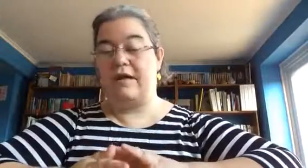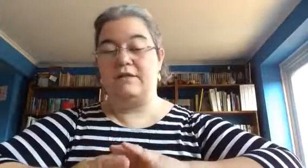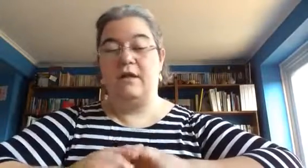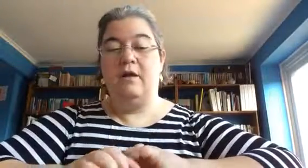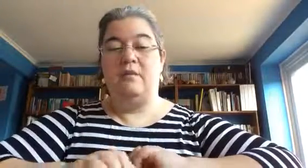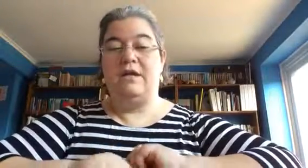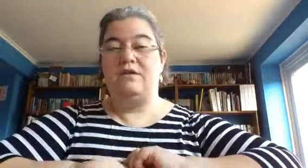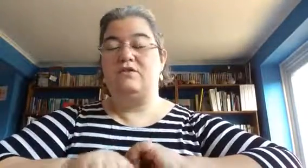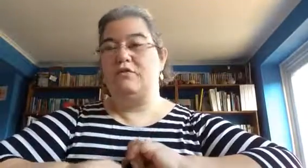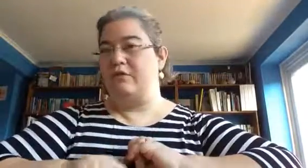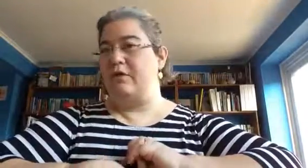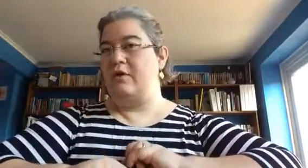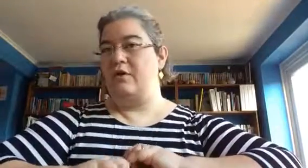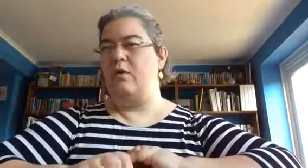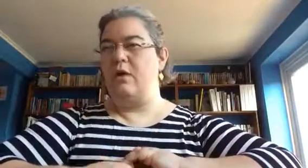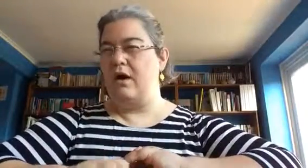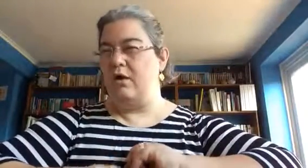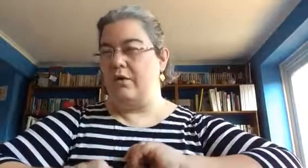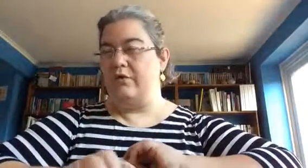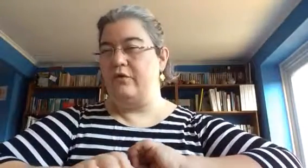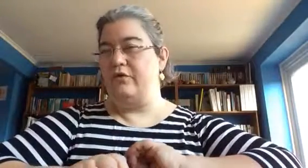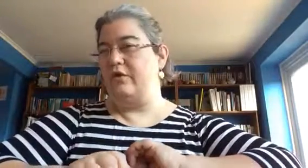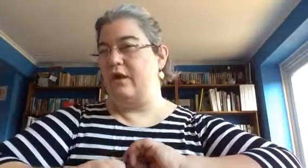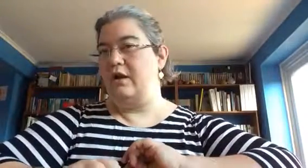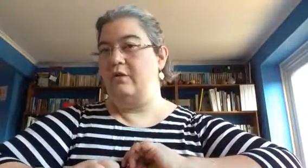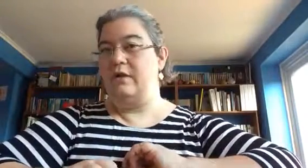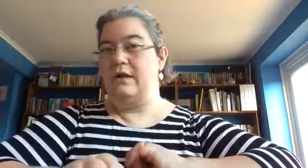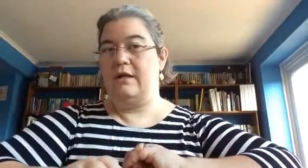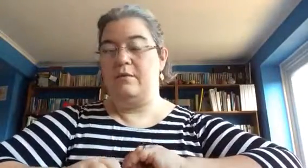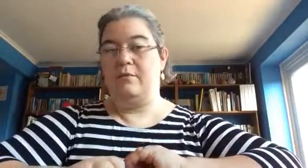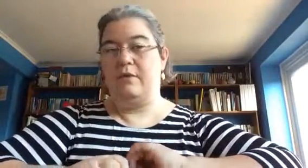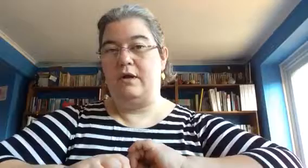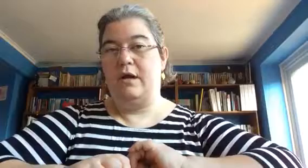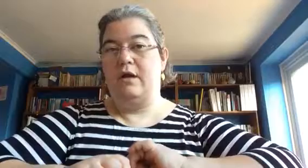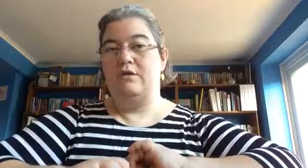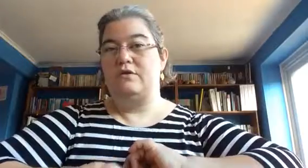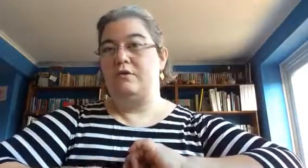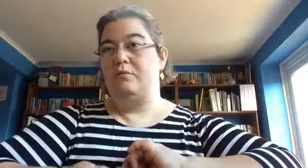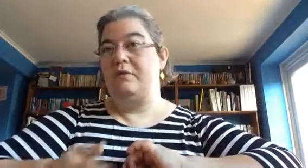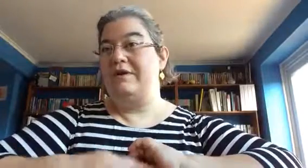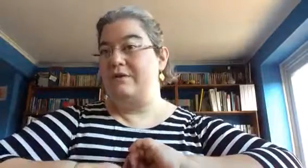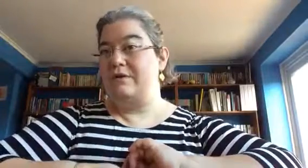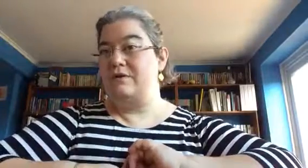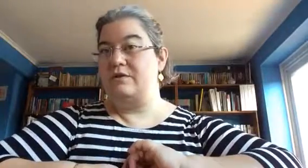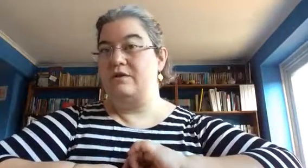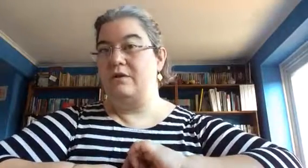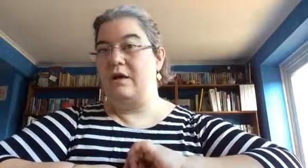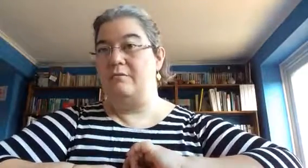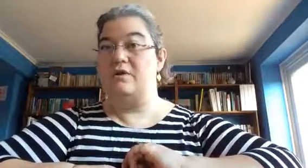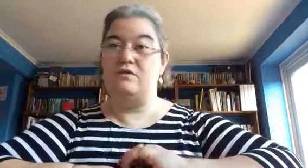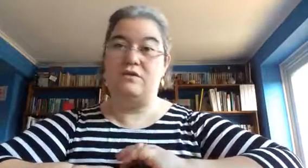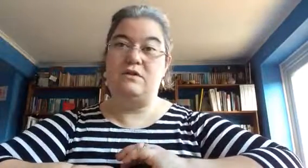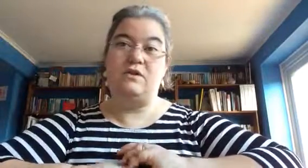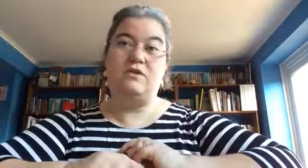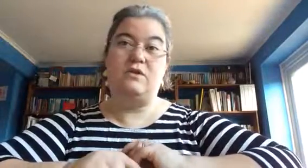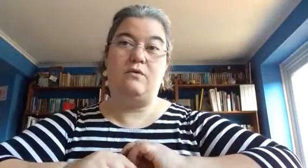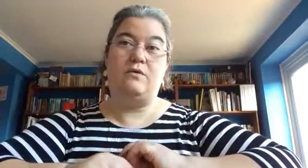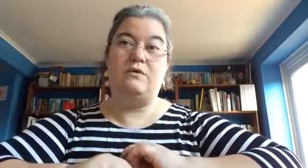read, but it does refer quite a lot, slightly annoyingly at one point, to previous mysteries that she's solved.